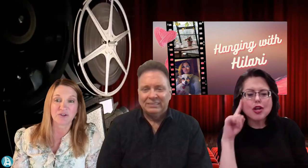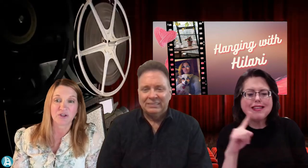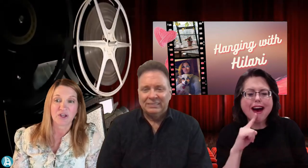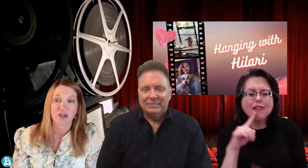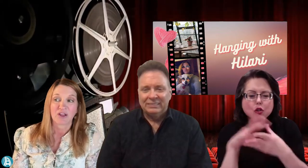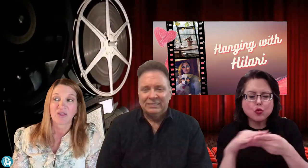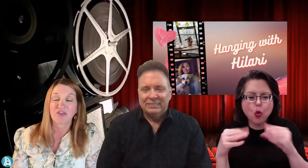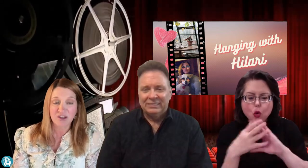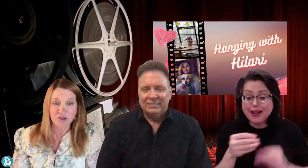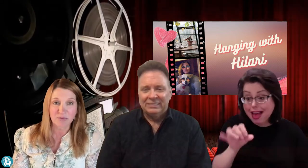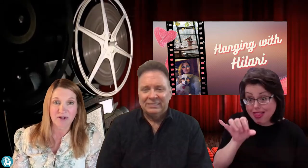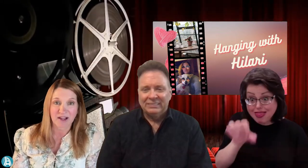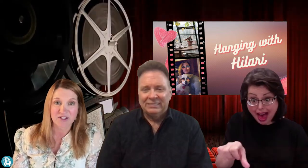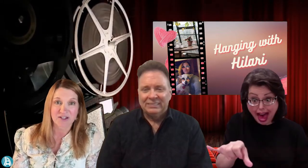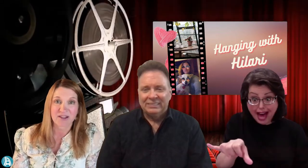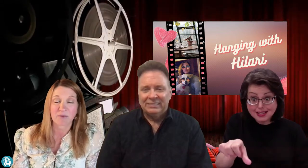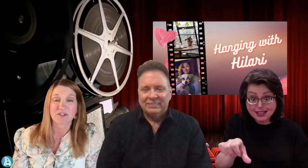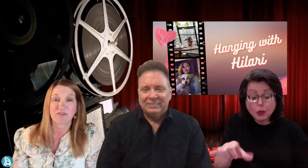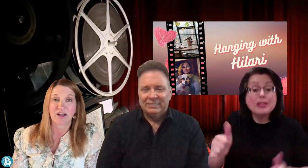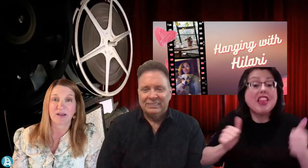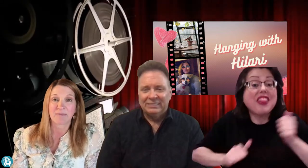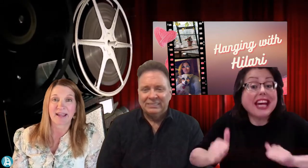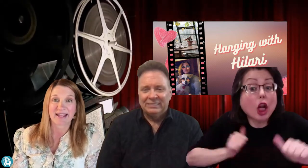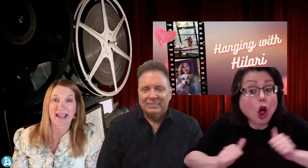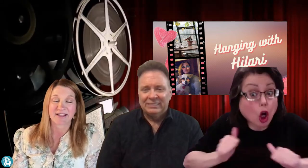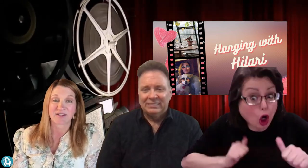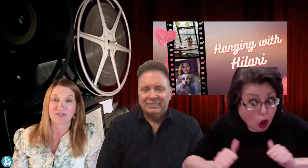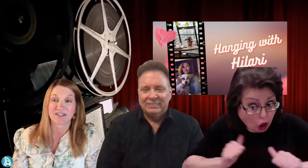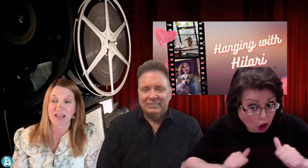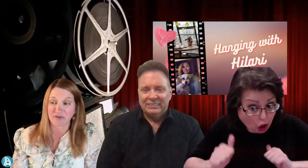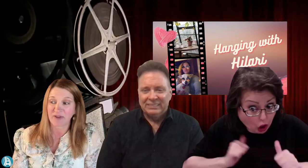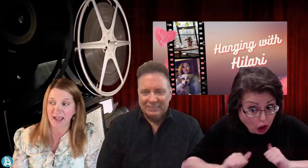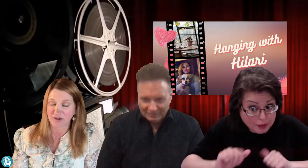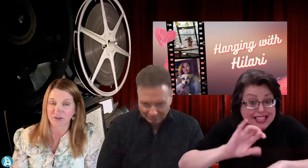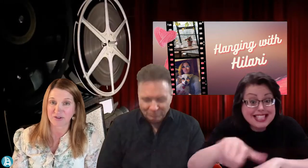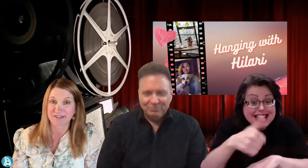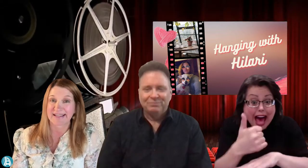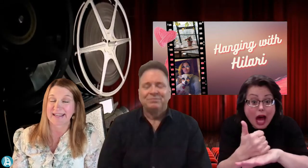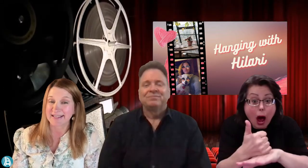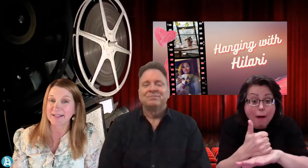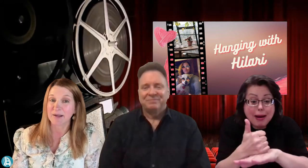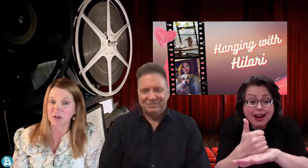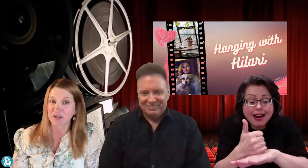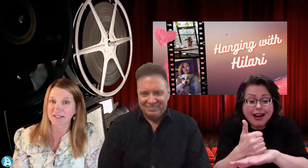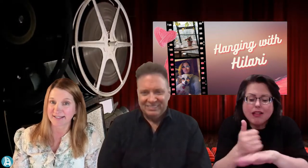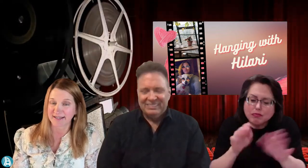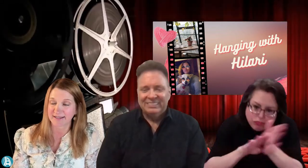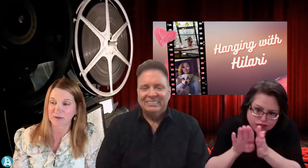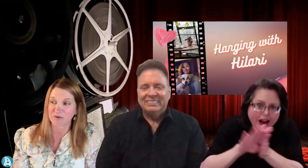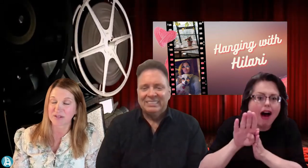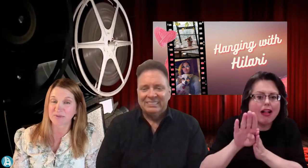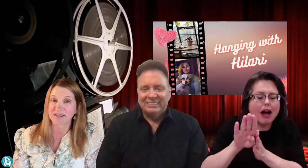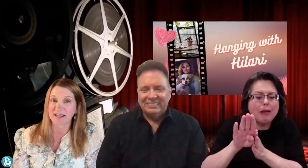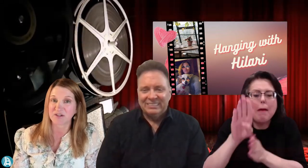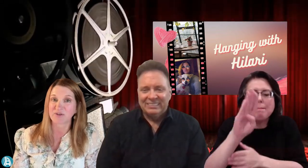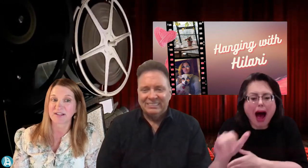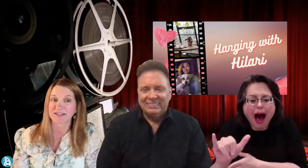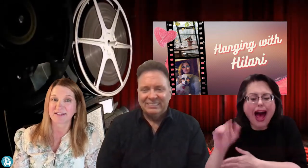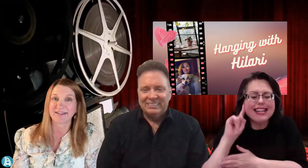theater production that was developed by a cast of deaf actors in American Sign Language that was then translated